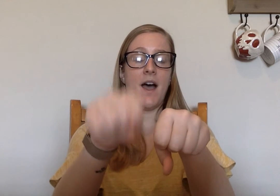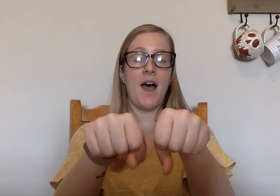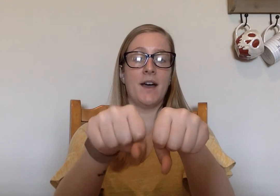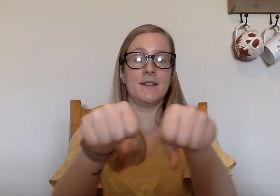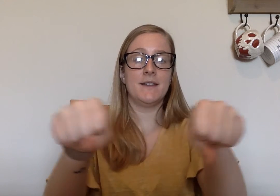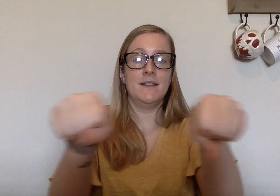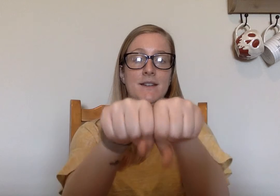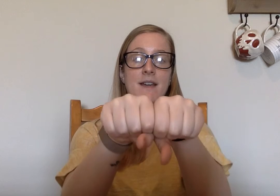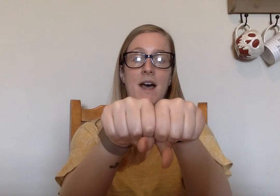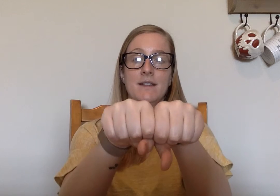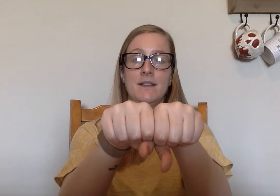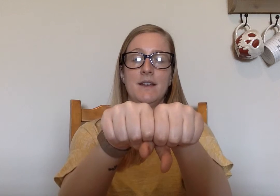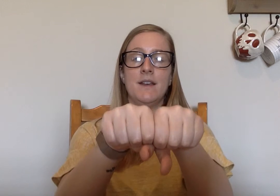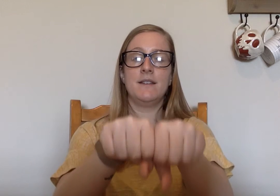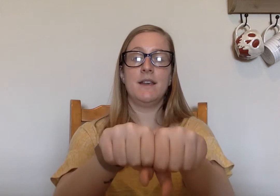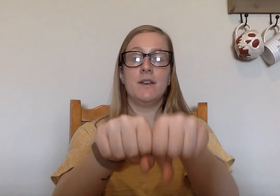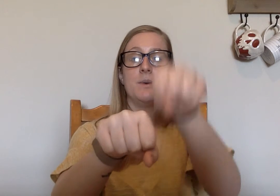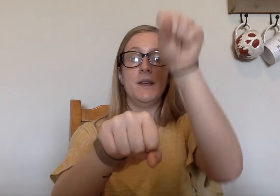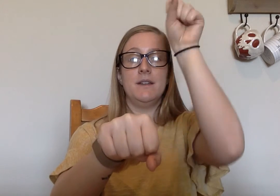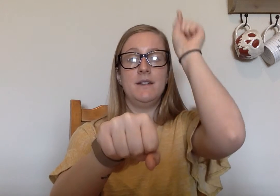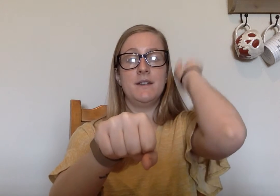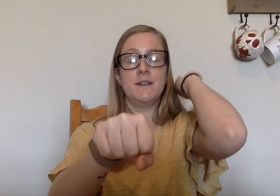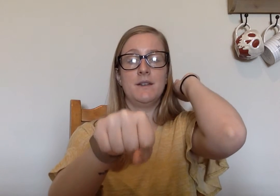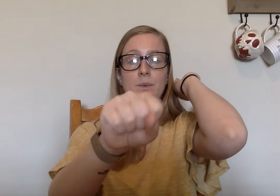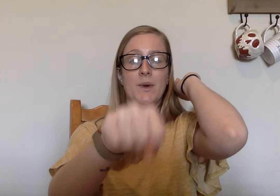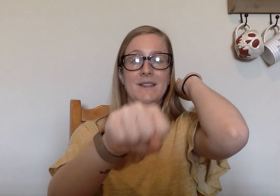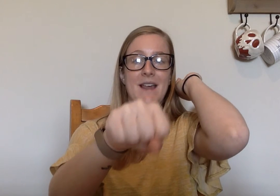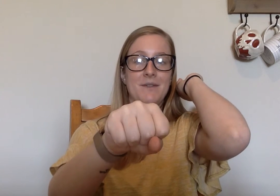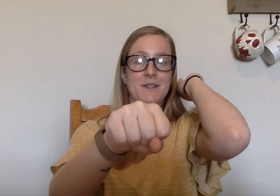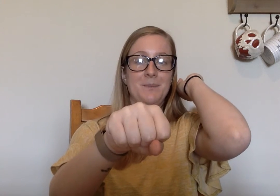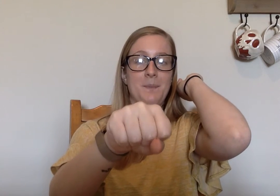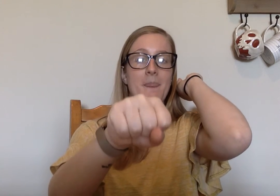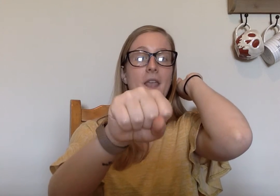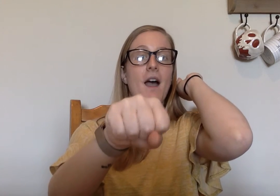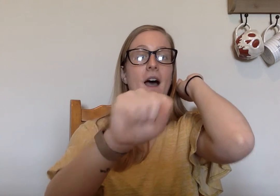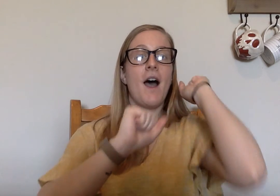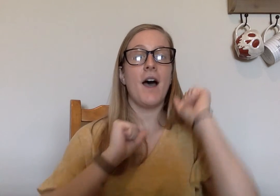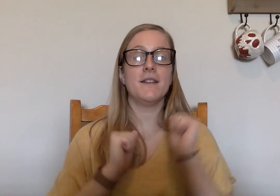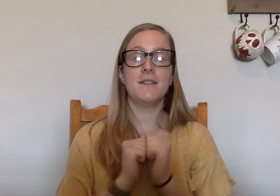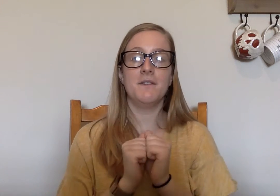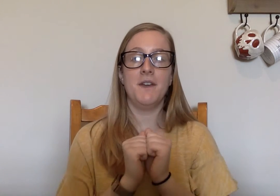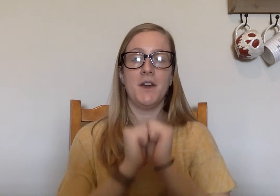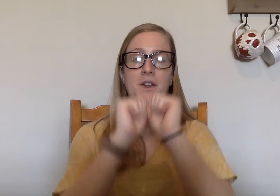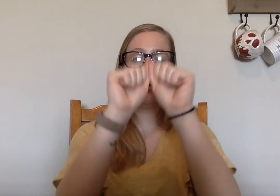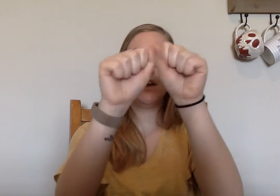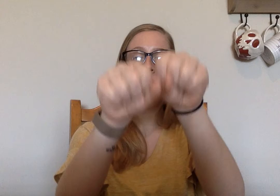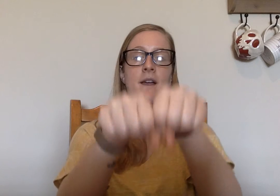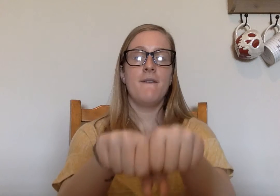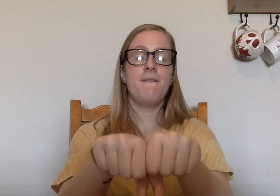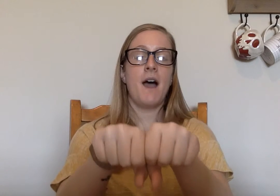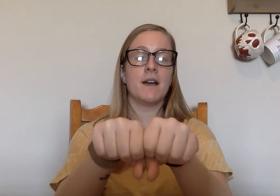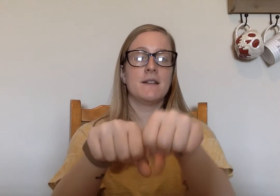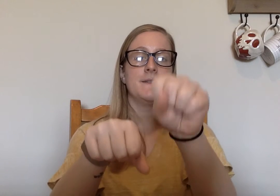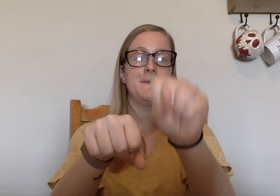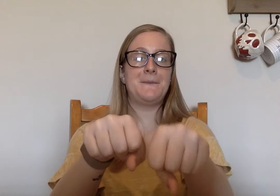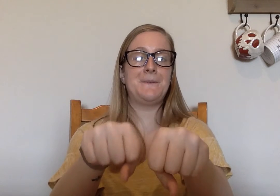Ot. Dot. Take away D. What's left? Ot. Very good. Fox. F.